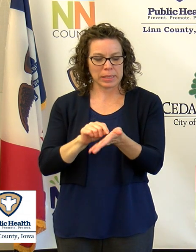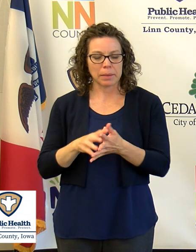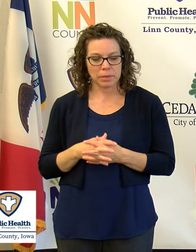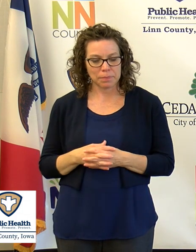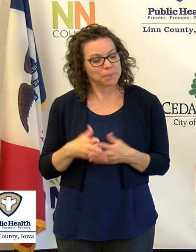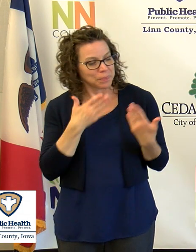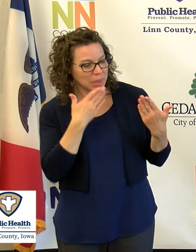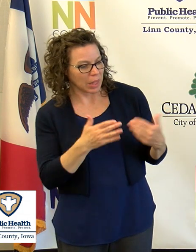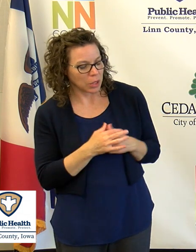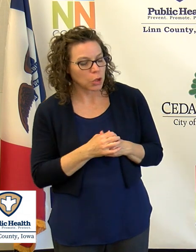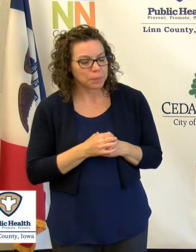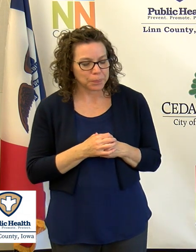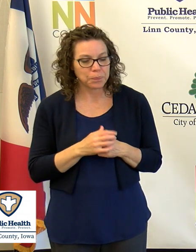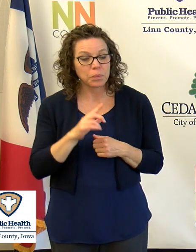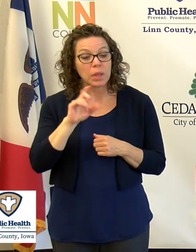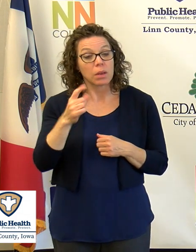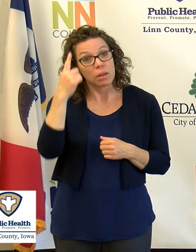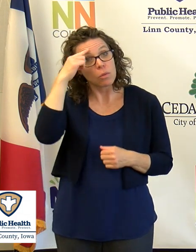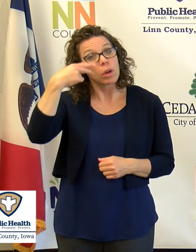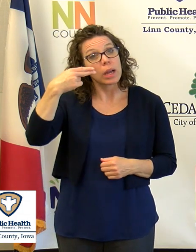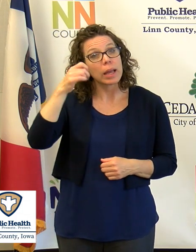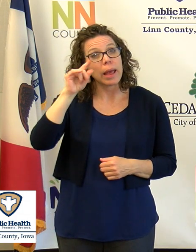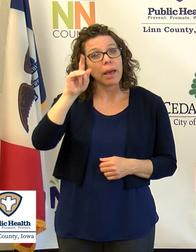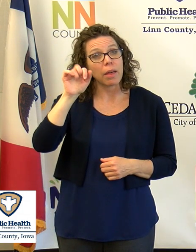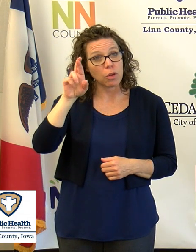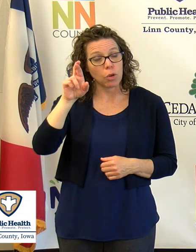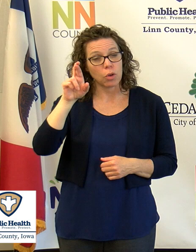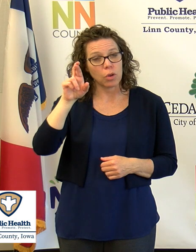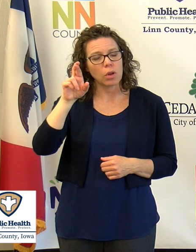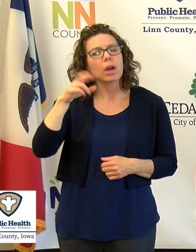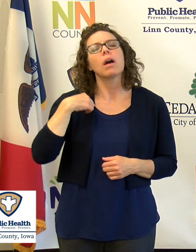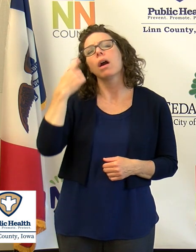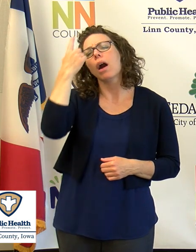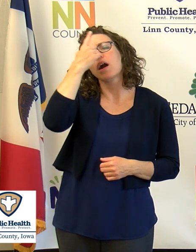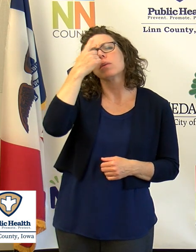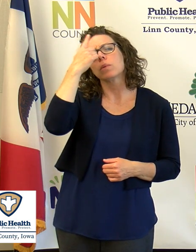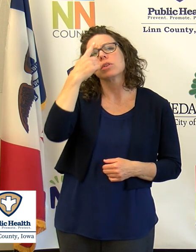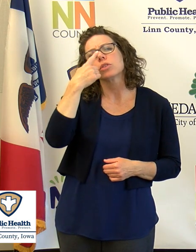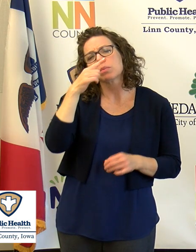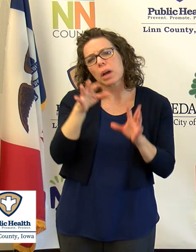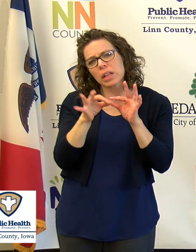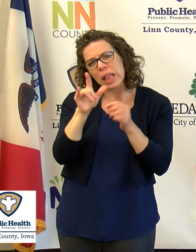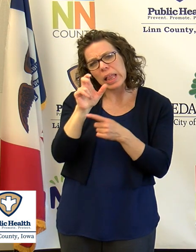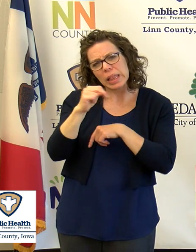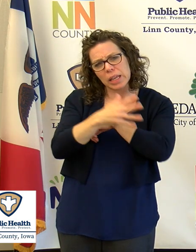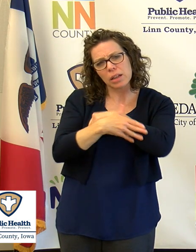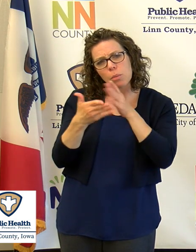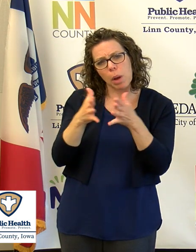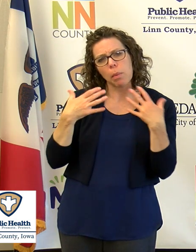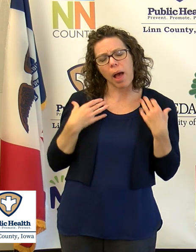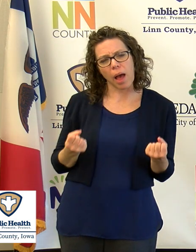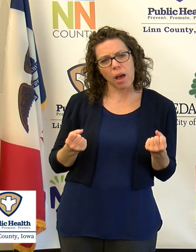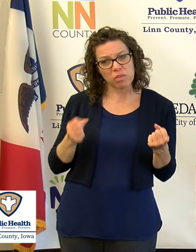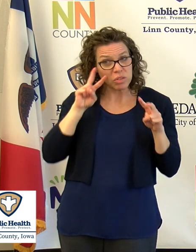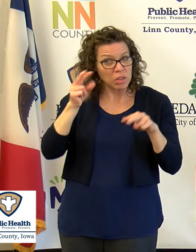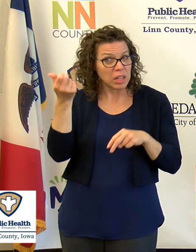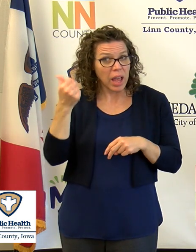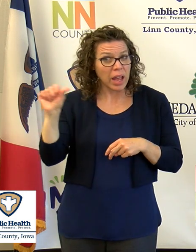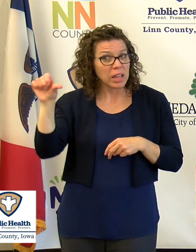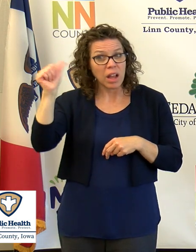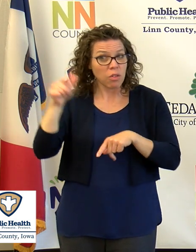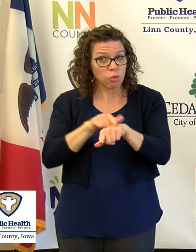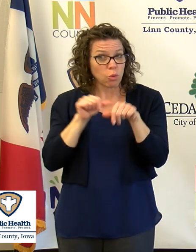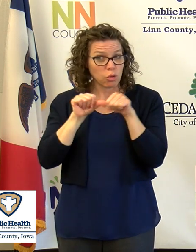Hey, thank you. This question is for Heather. Heather, I wondered if you could say whether Linn County Public Health is looking at other long-term care